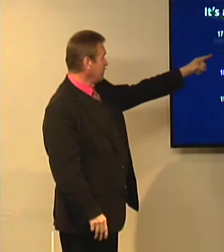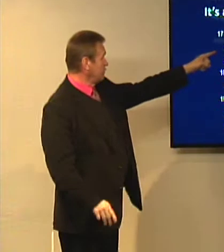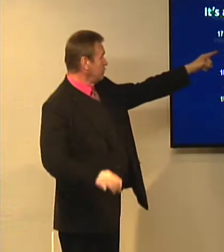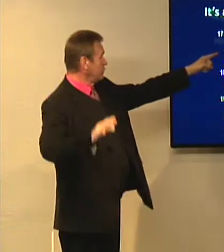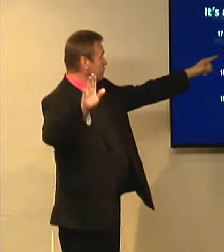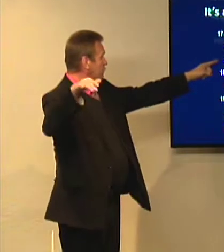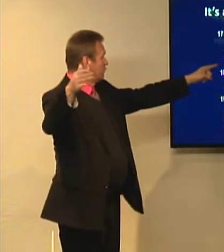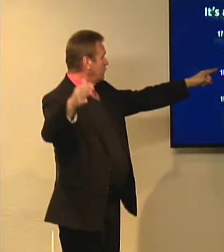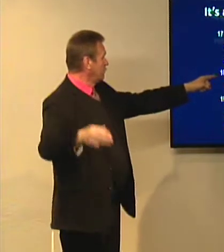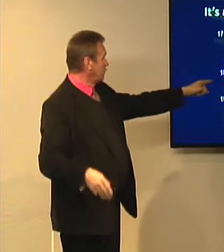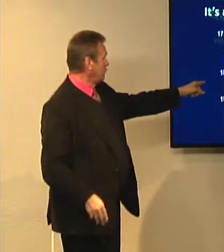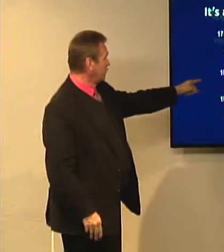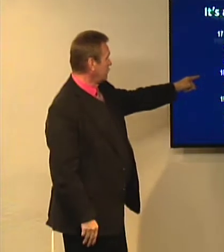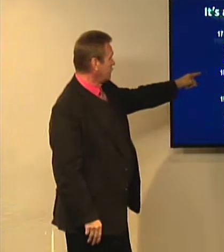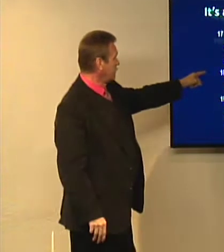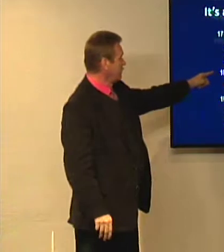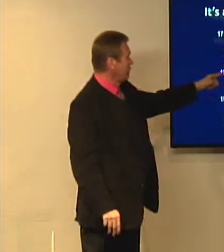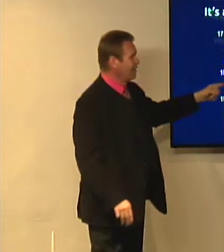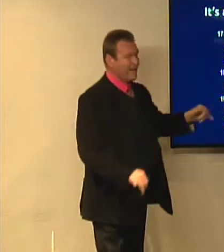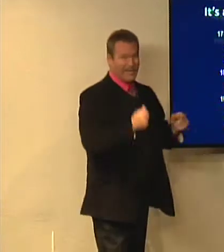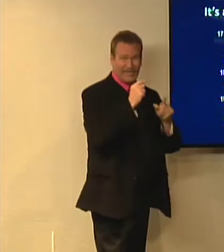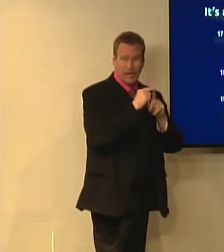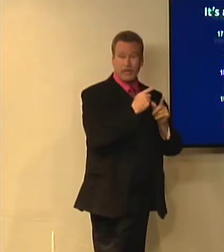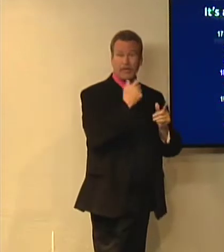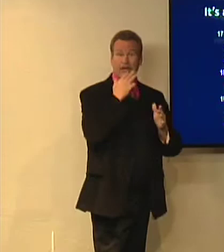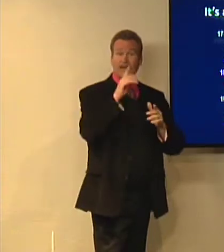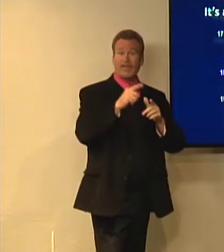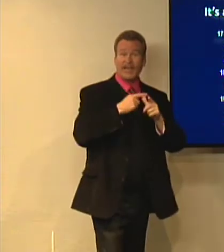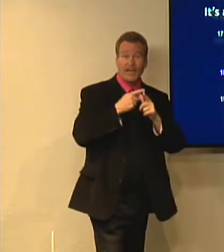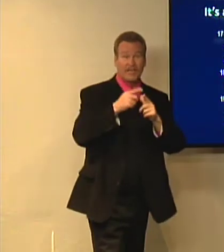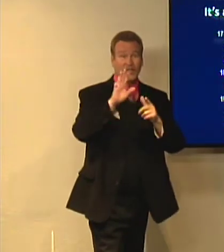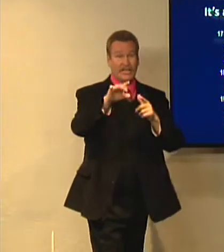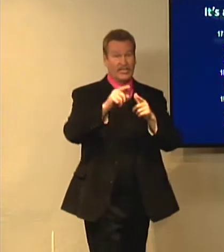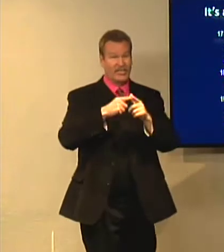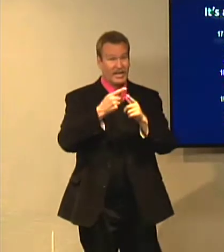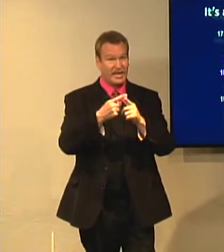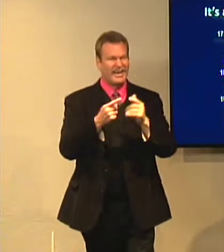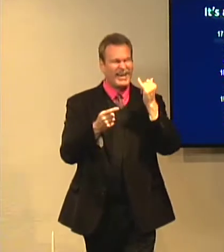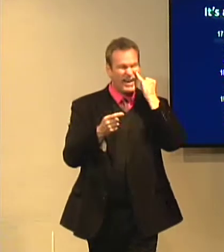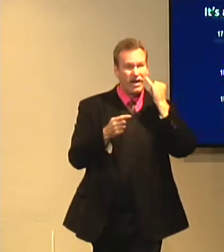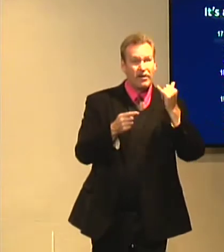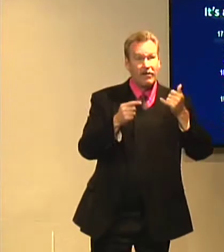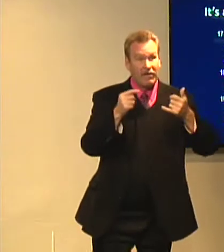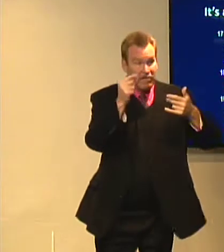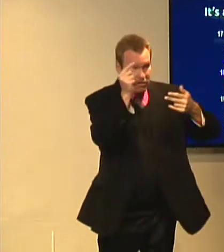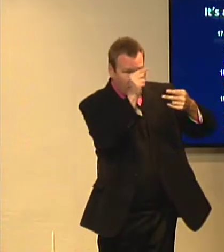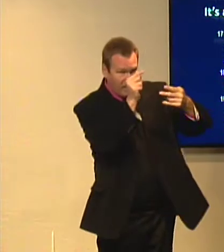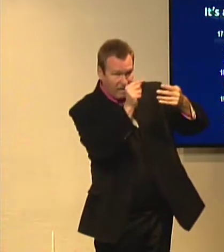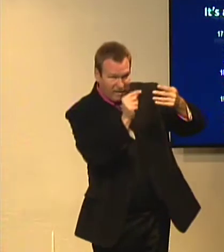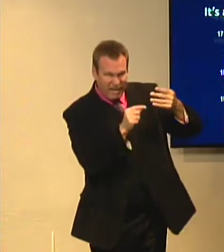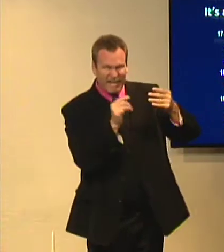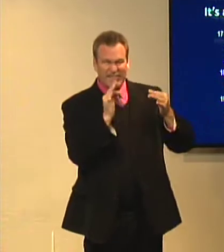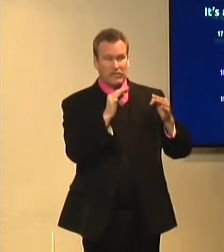So I added a then. There's a then here. So then, then, then. He gives the logical